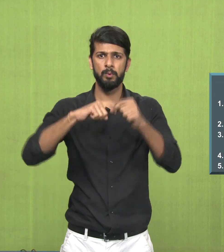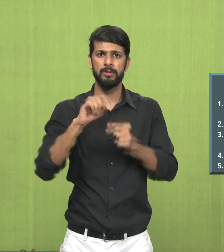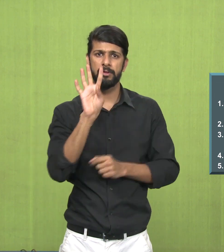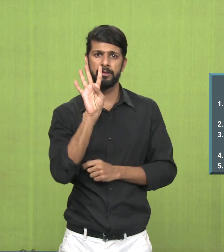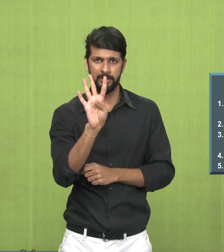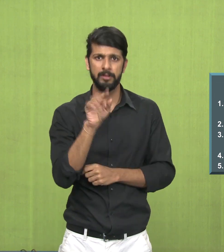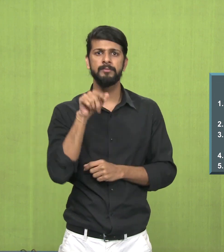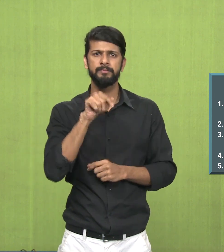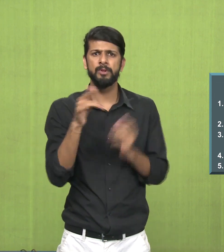Question number 4.